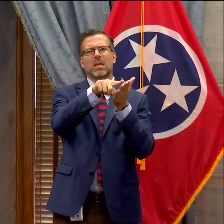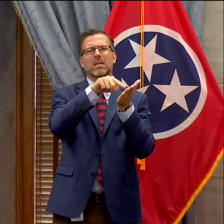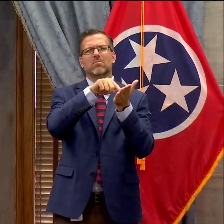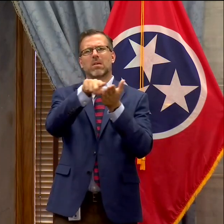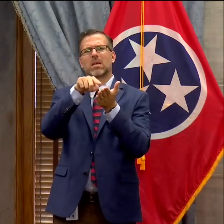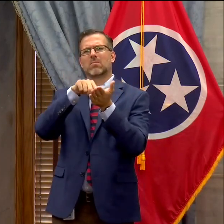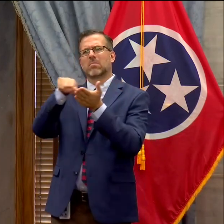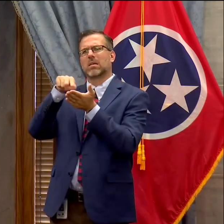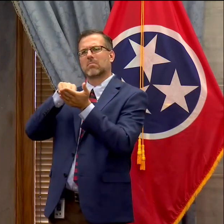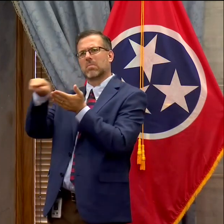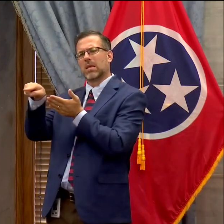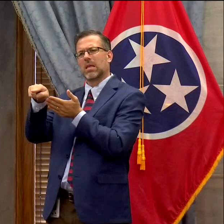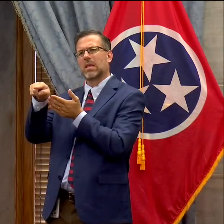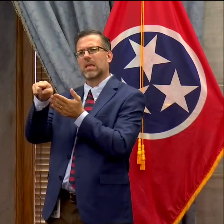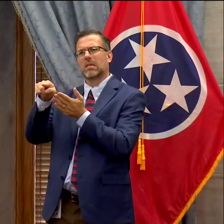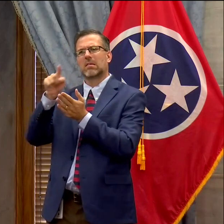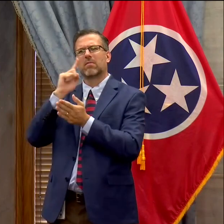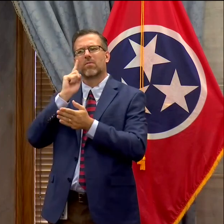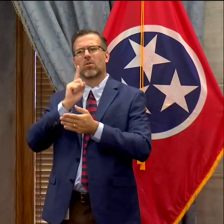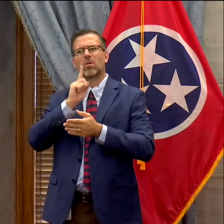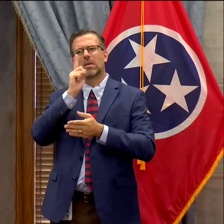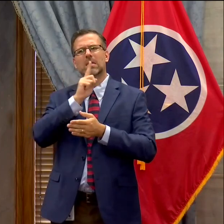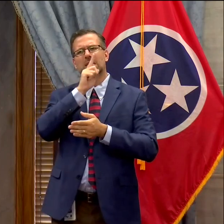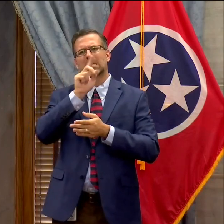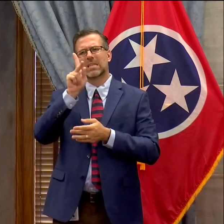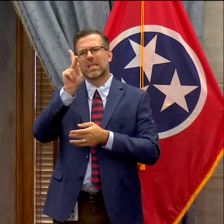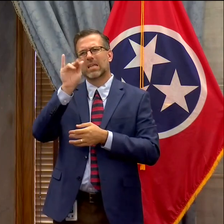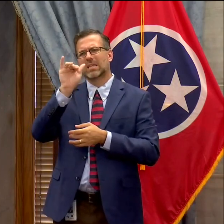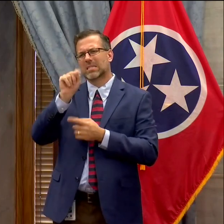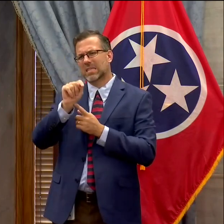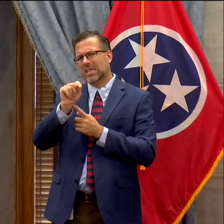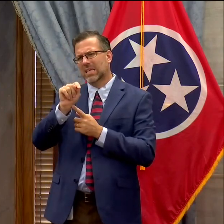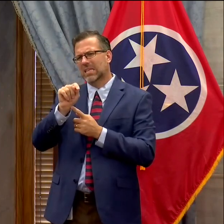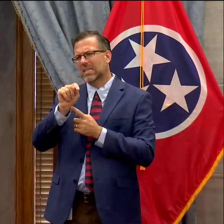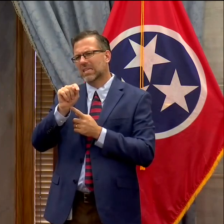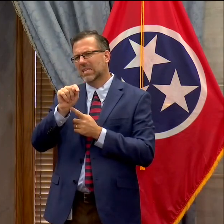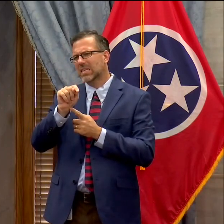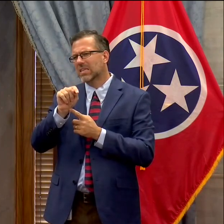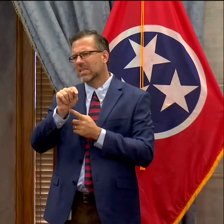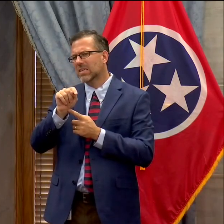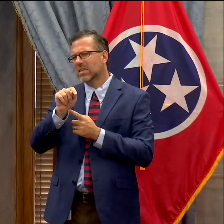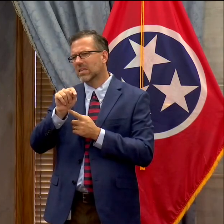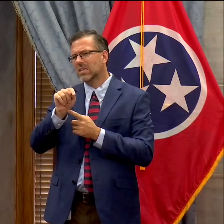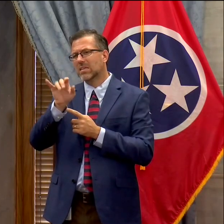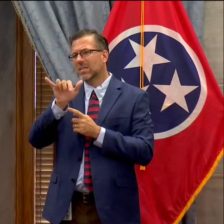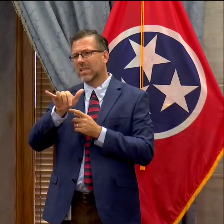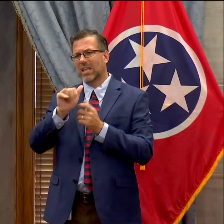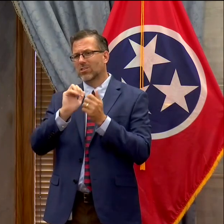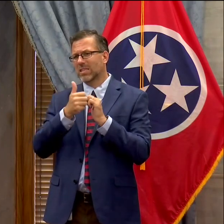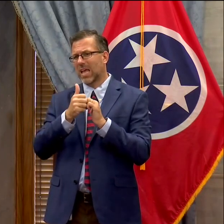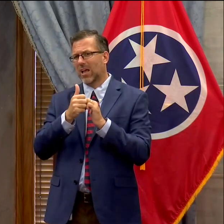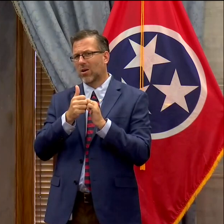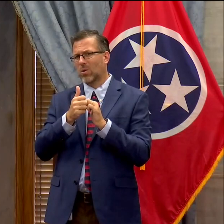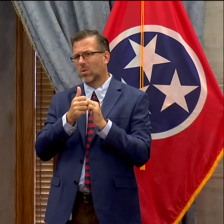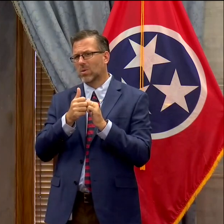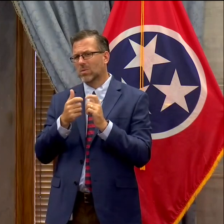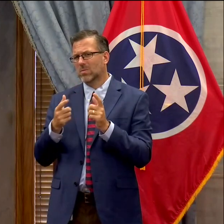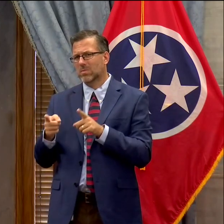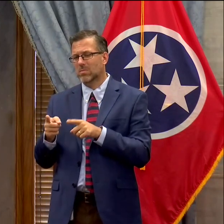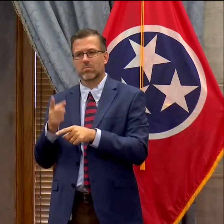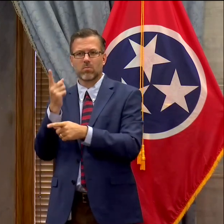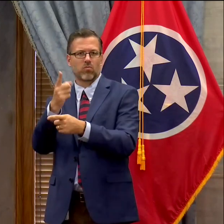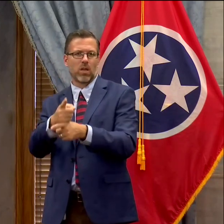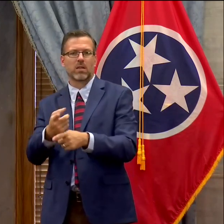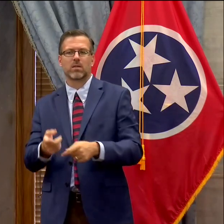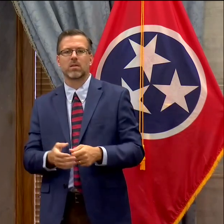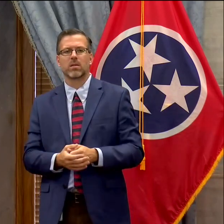the test kit use or something like that and that's just how it's done. That's right. How many how many